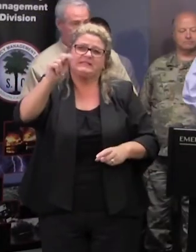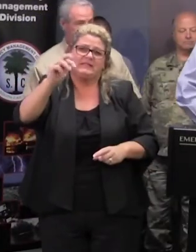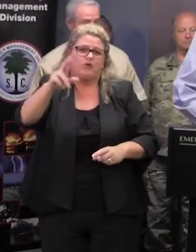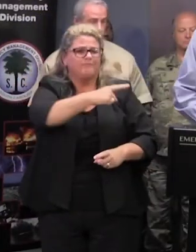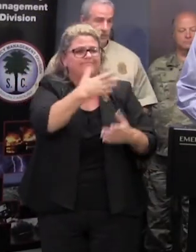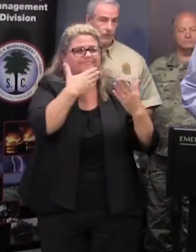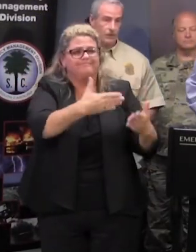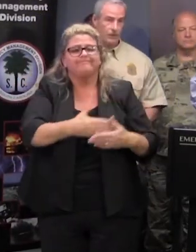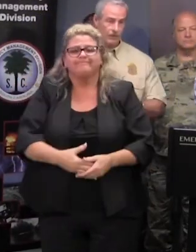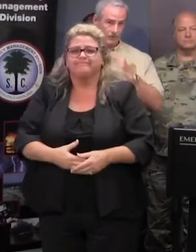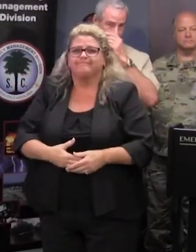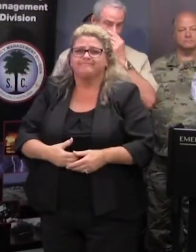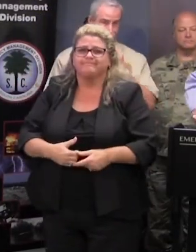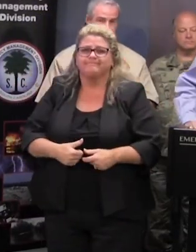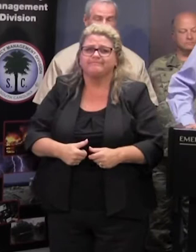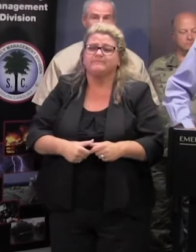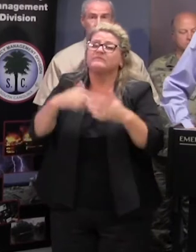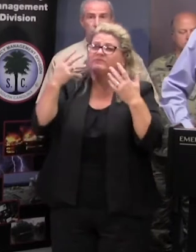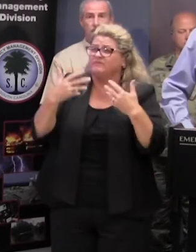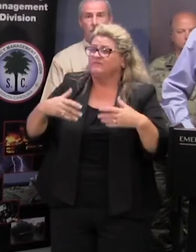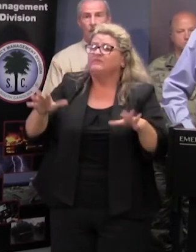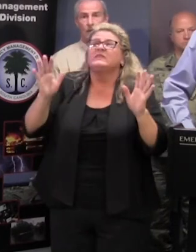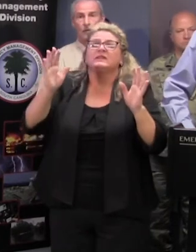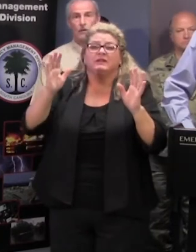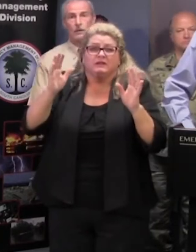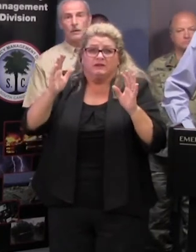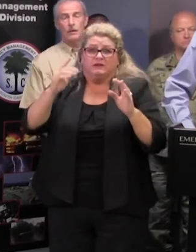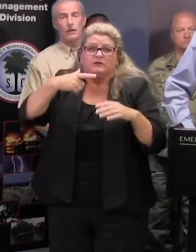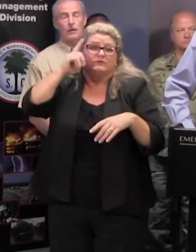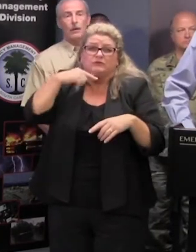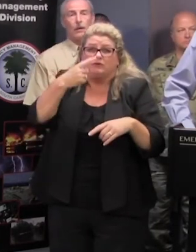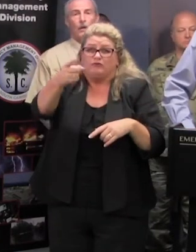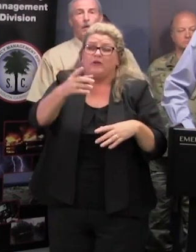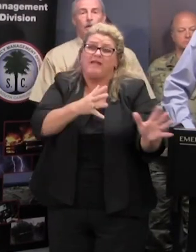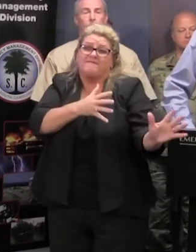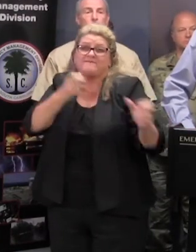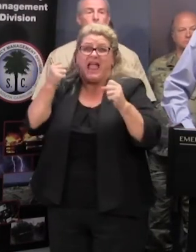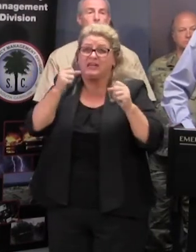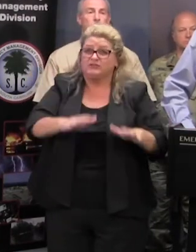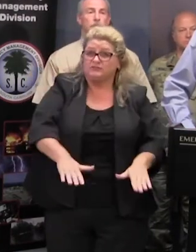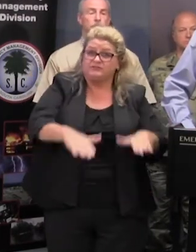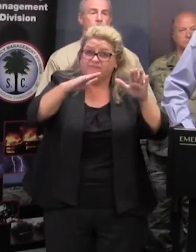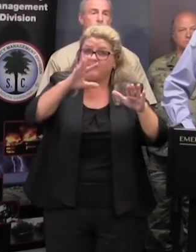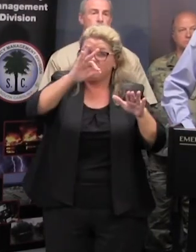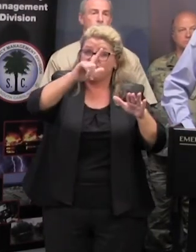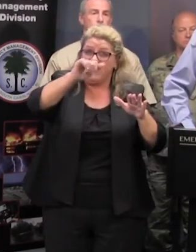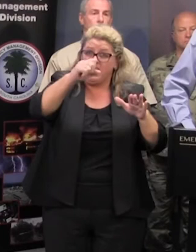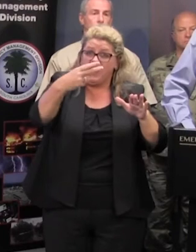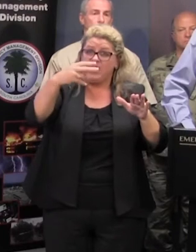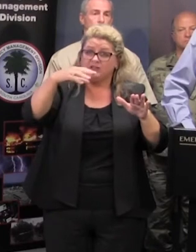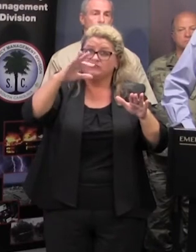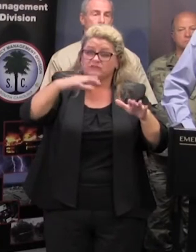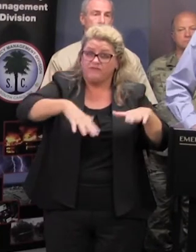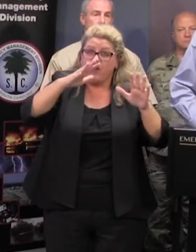as as we have has been stated earlier we have moved now from the flash flood um situation we had